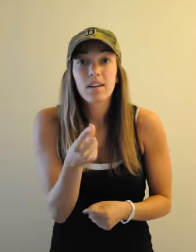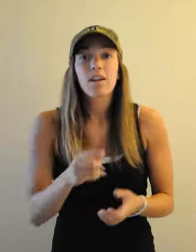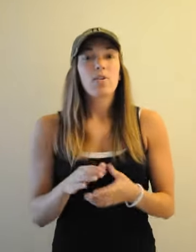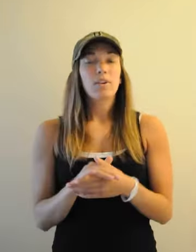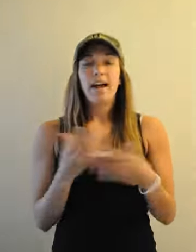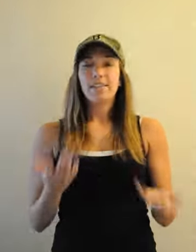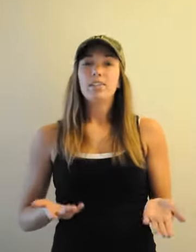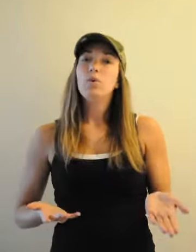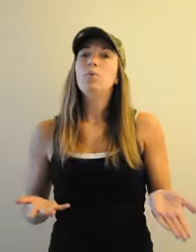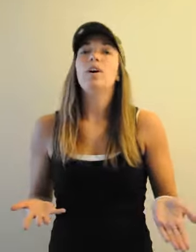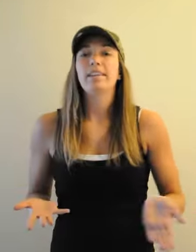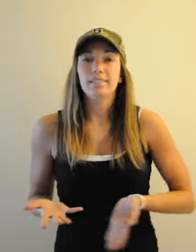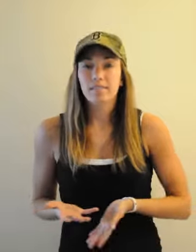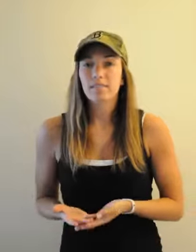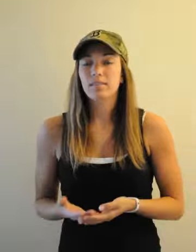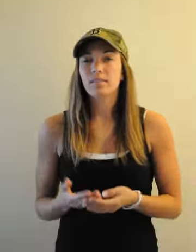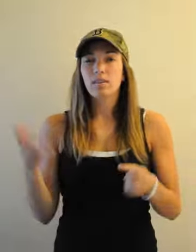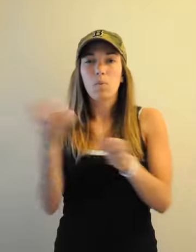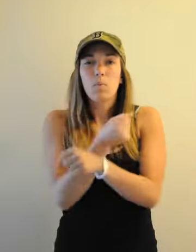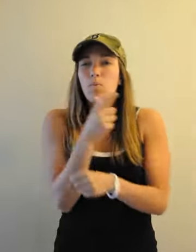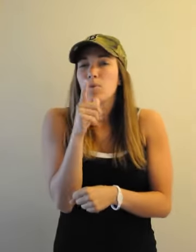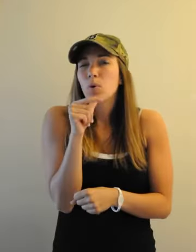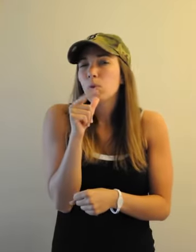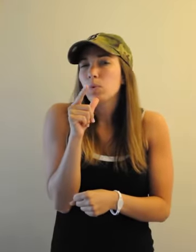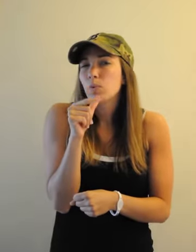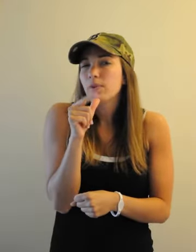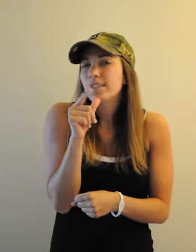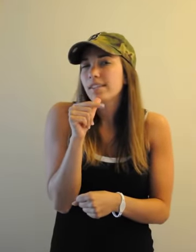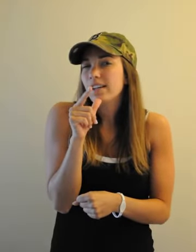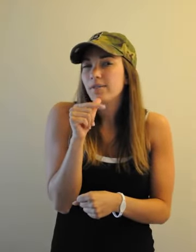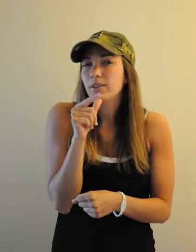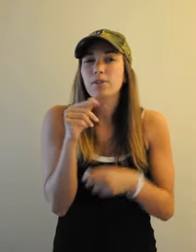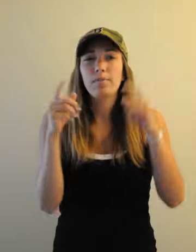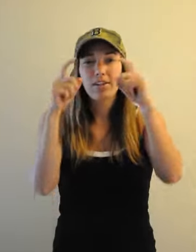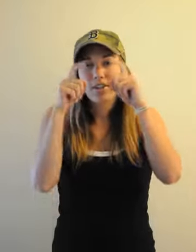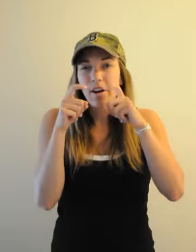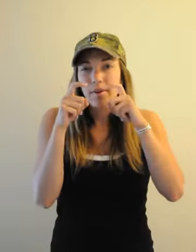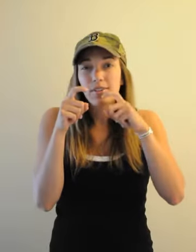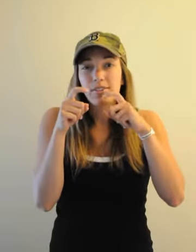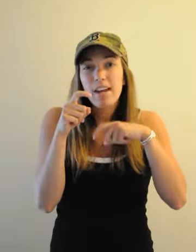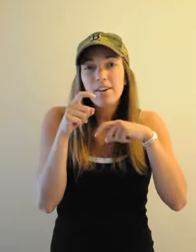Or to ask who won, who. This is the sign for who. Make sure your eyebrows are down.